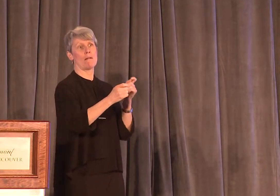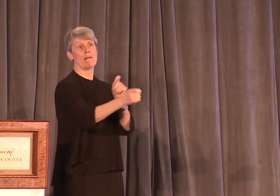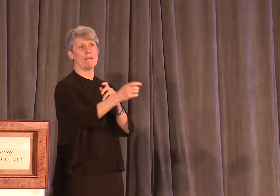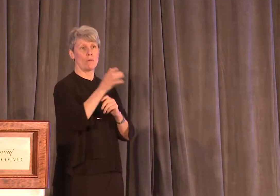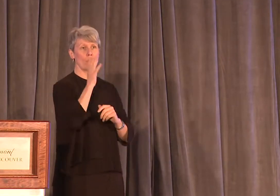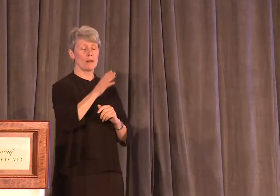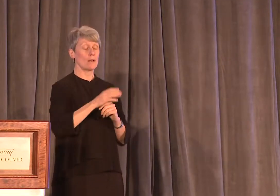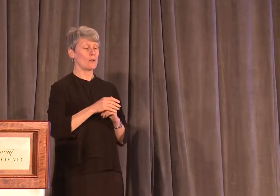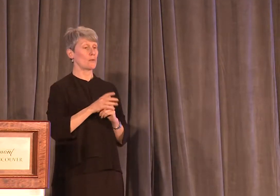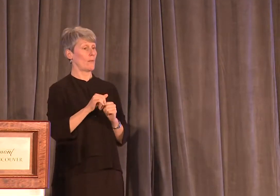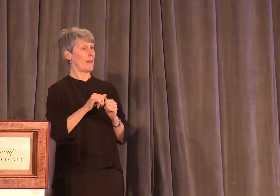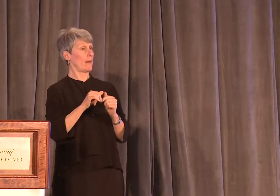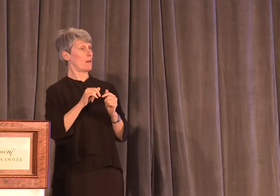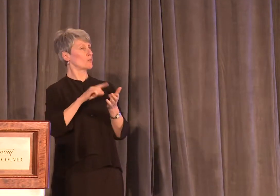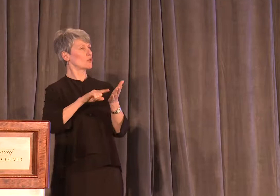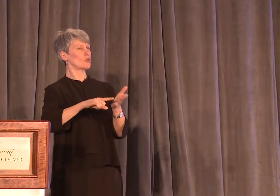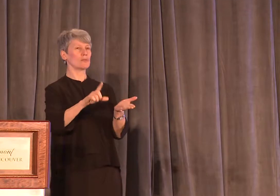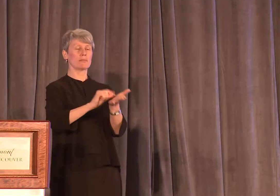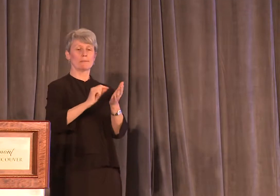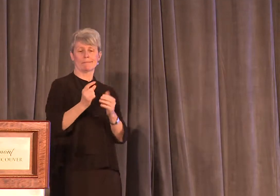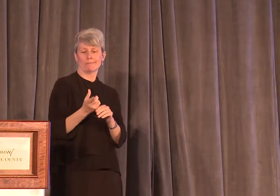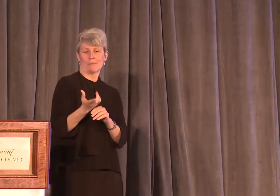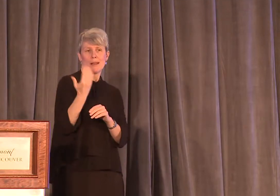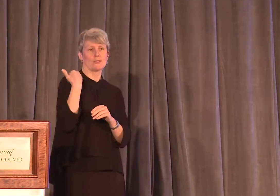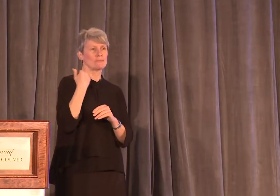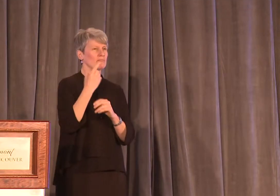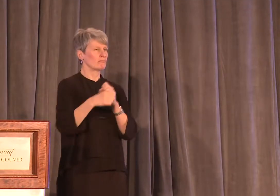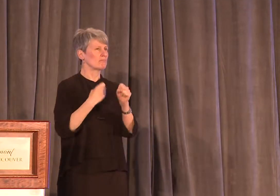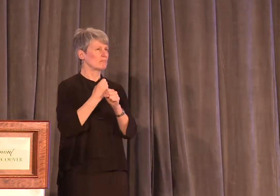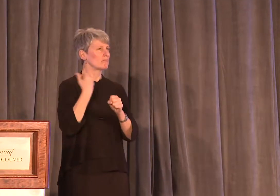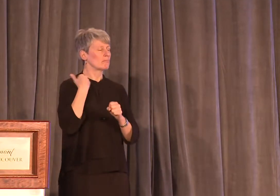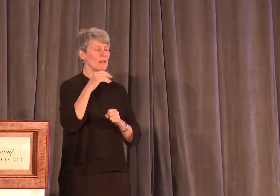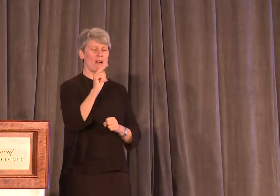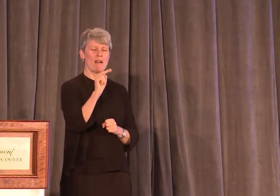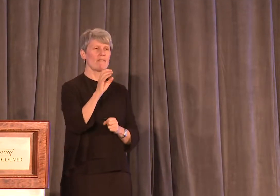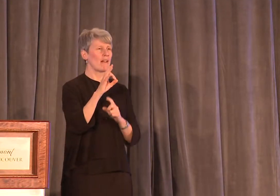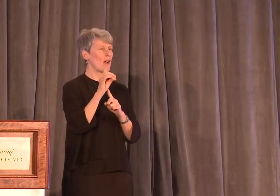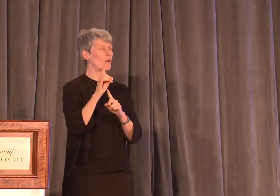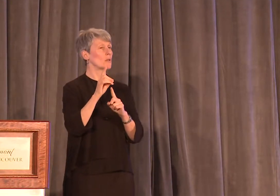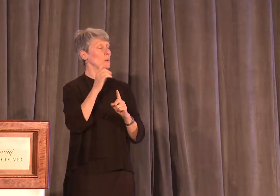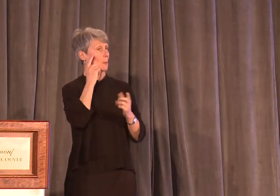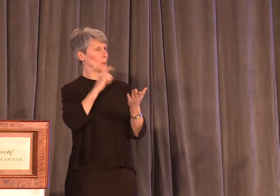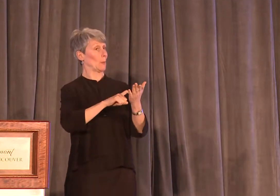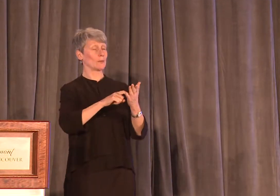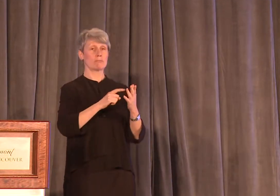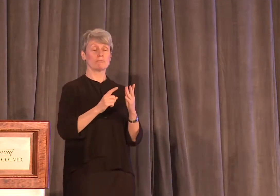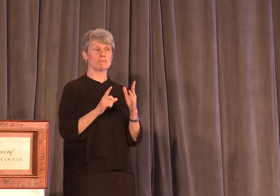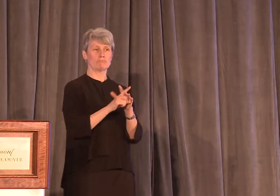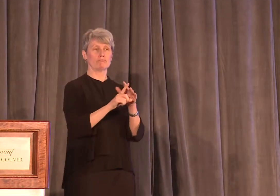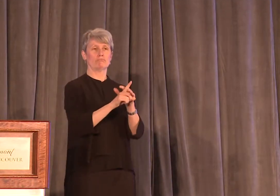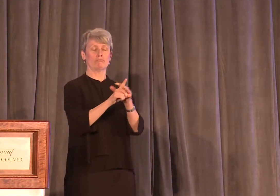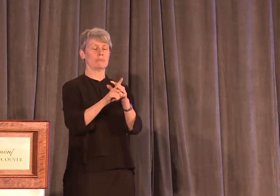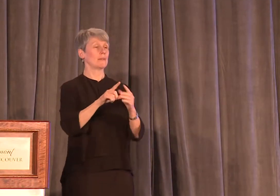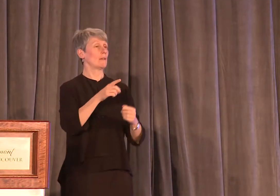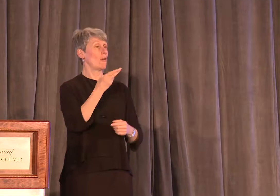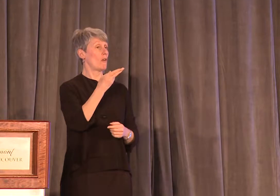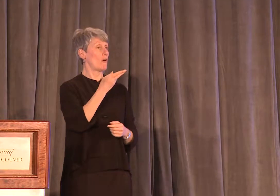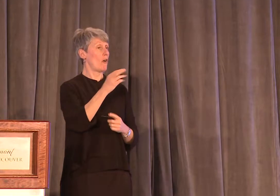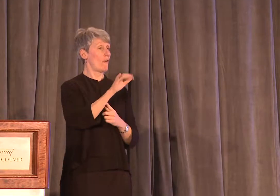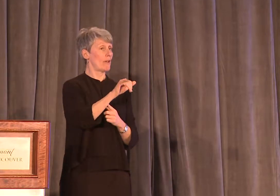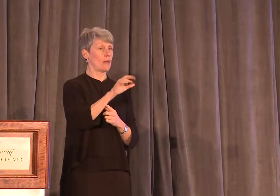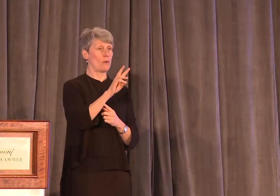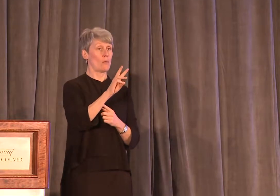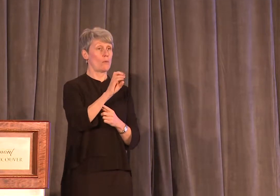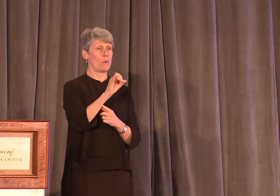Unfounded was published, just a little over a year ago, we've seen Harvey Weinstein exposed as a serial predator,